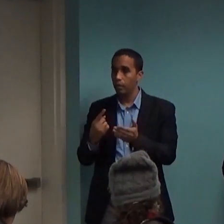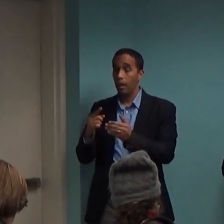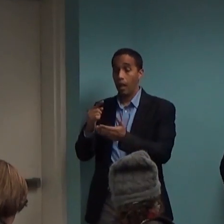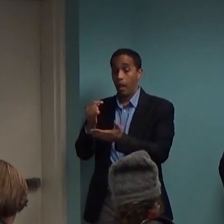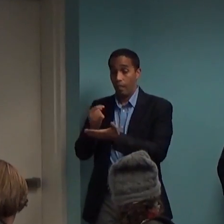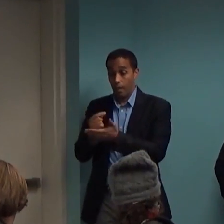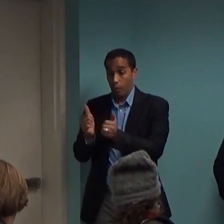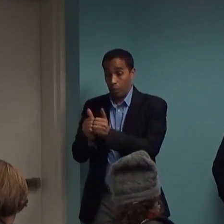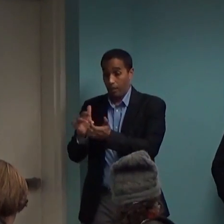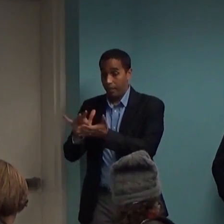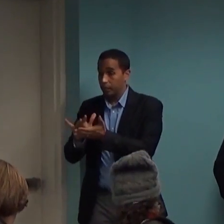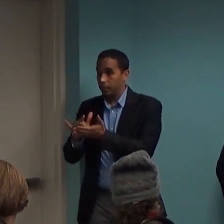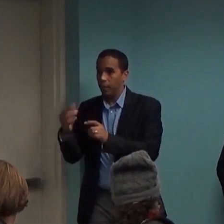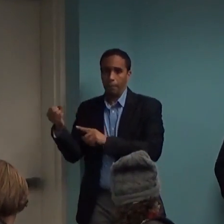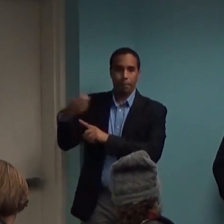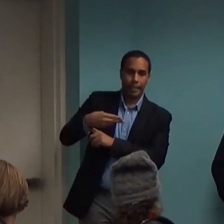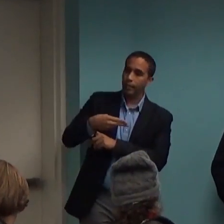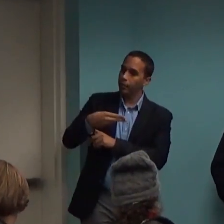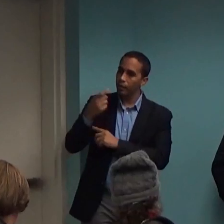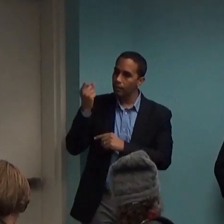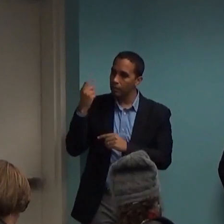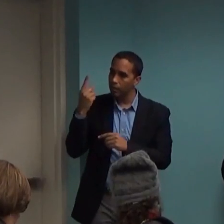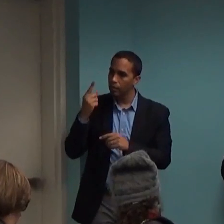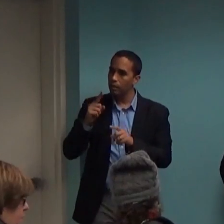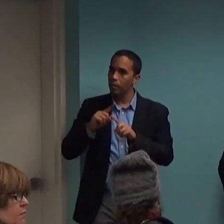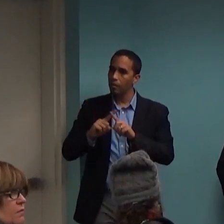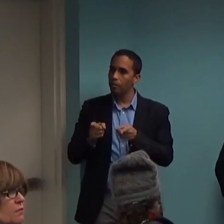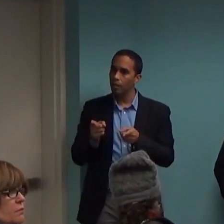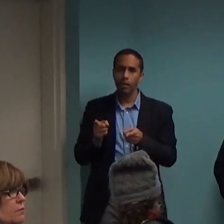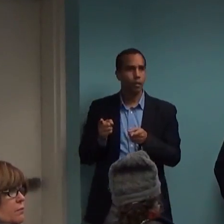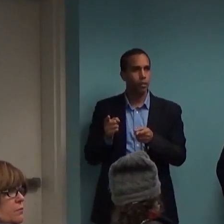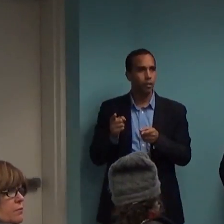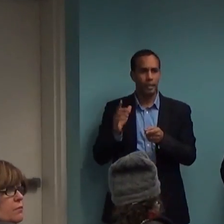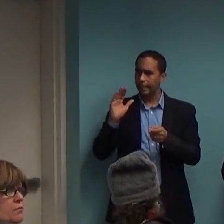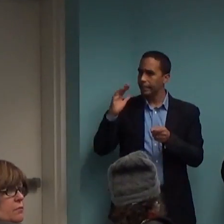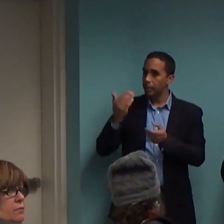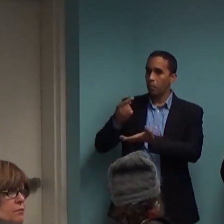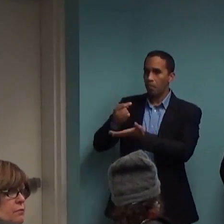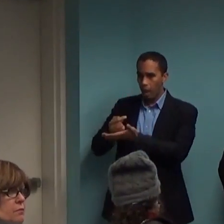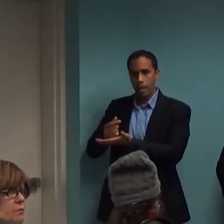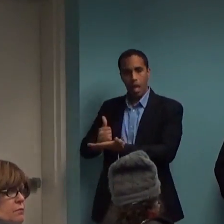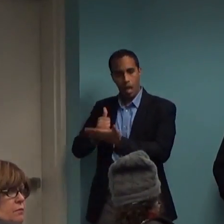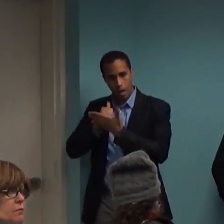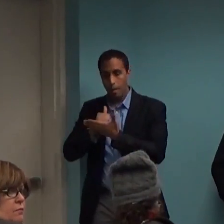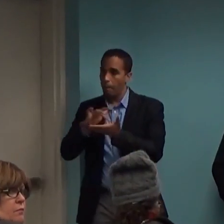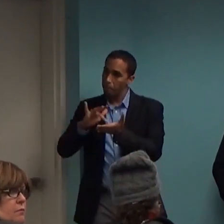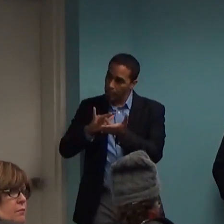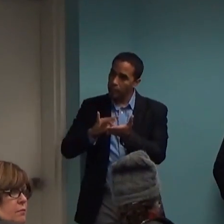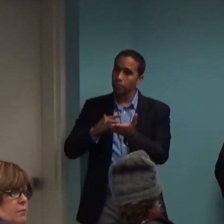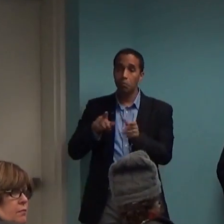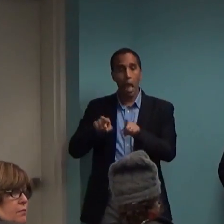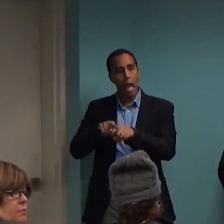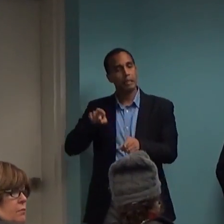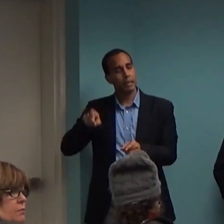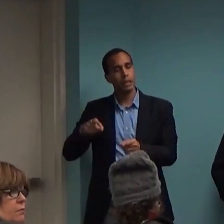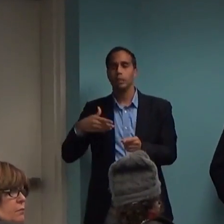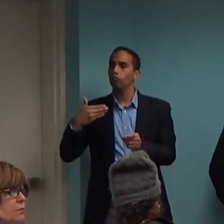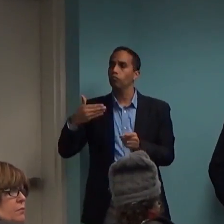you know, therapy is fine and only use medication if it's really necessary. Yeah. But to some extent, my question is, does the research really